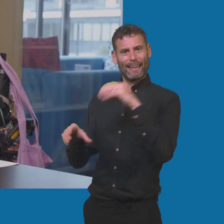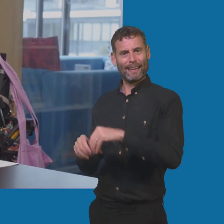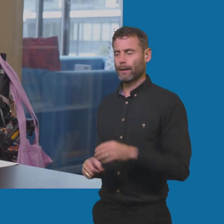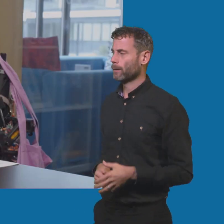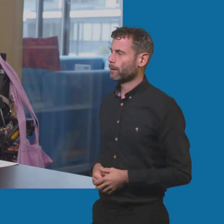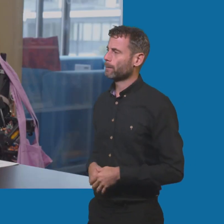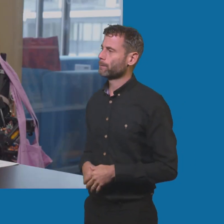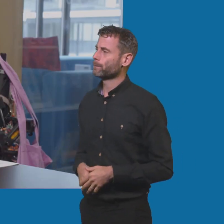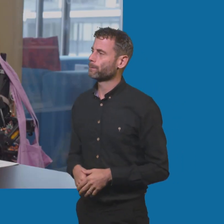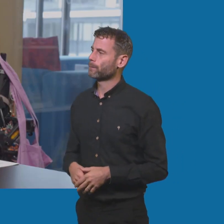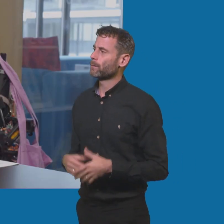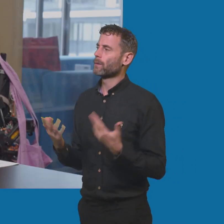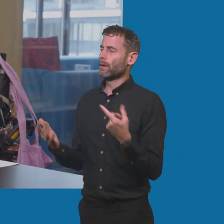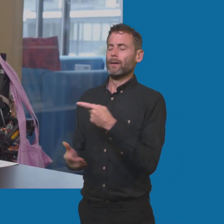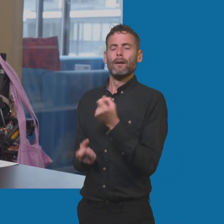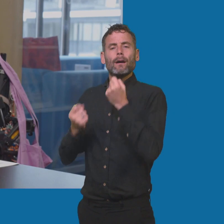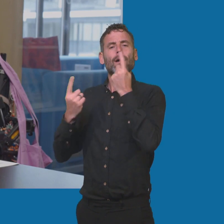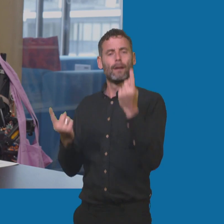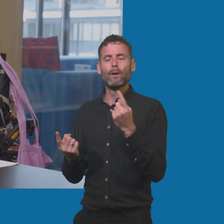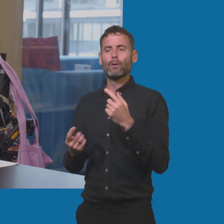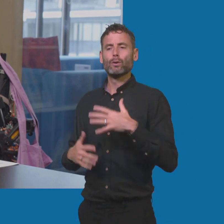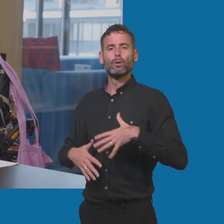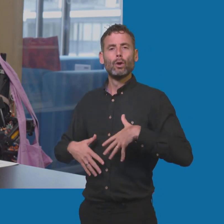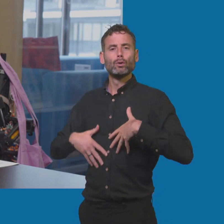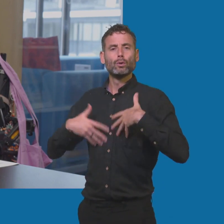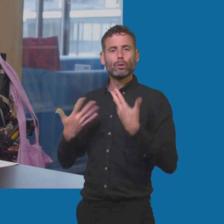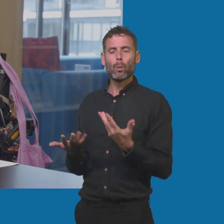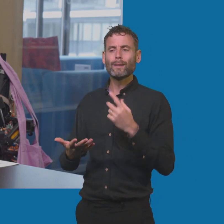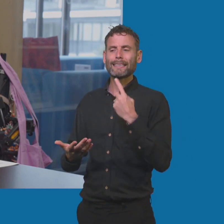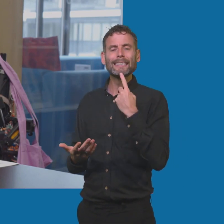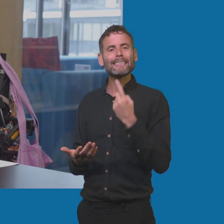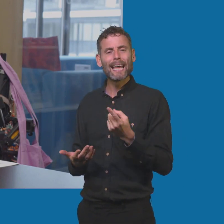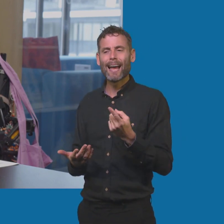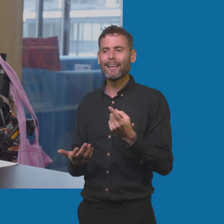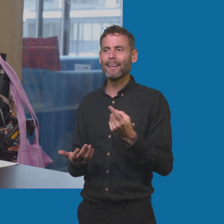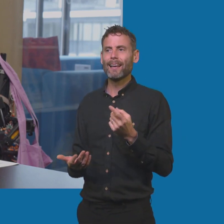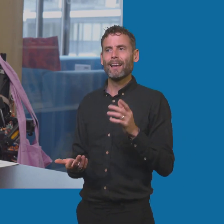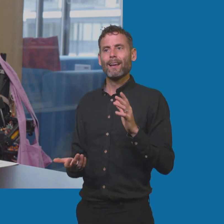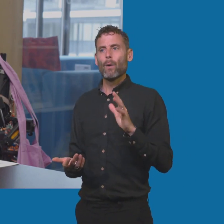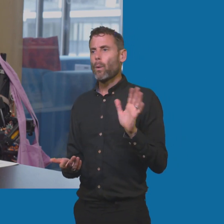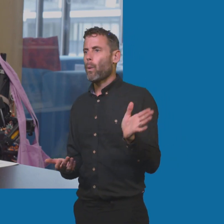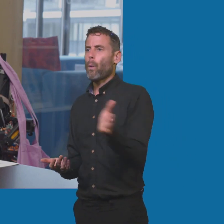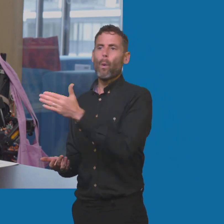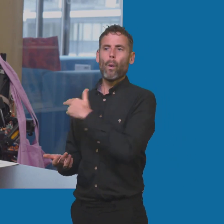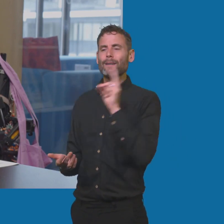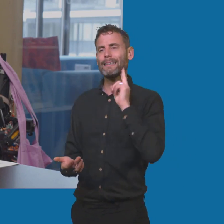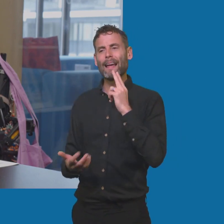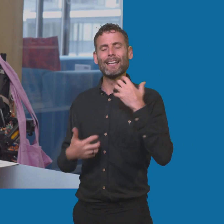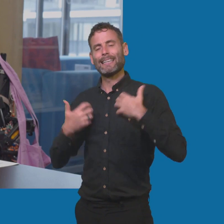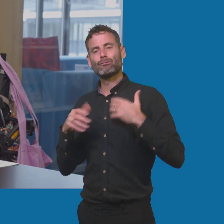say that everyone who's part of the community is, you know, forward thinking. But I would say that most of my deaf, disabled, and neurodivergent friends, like, we